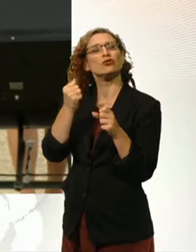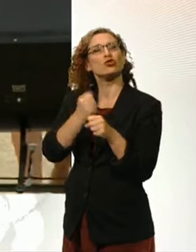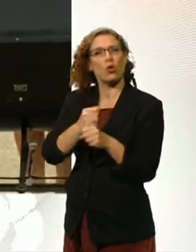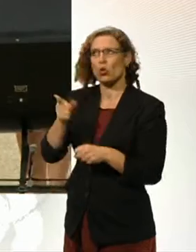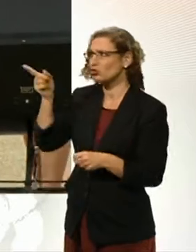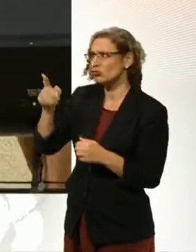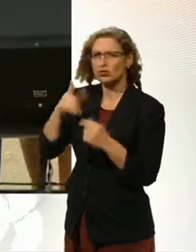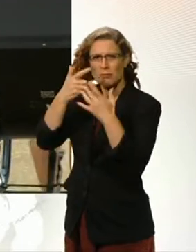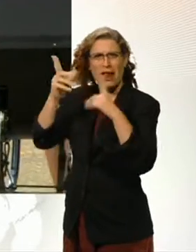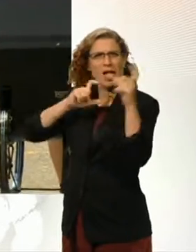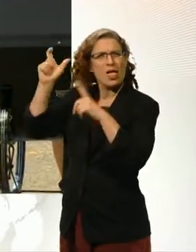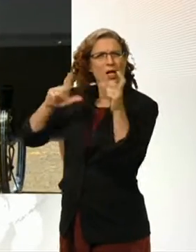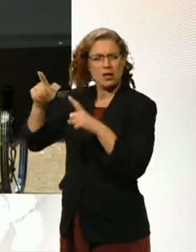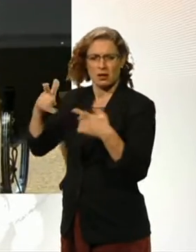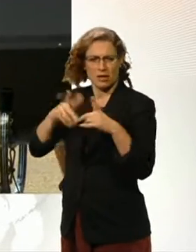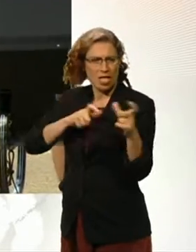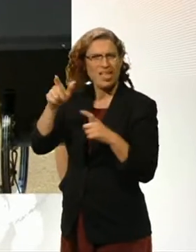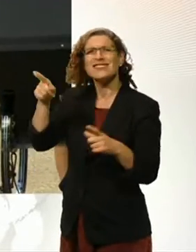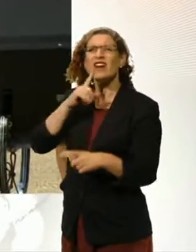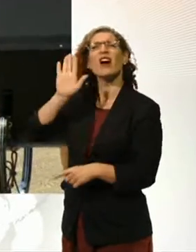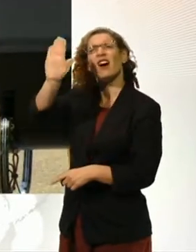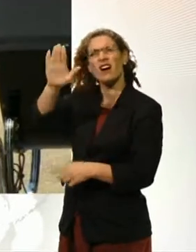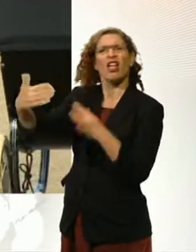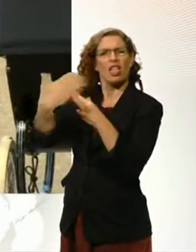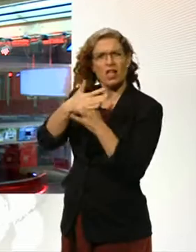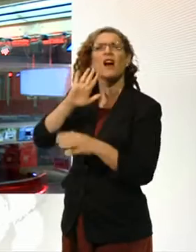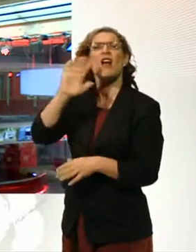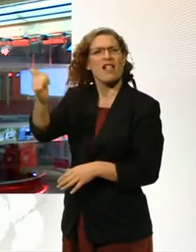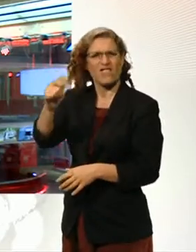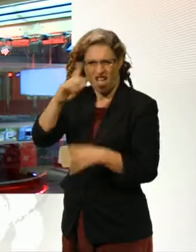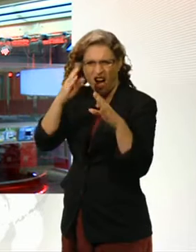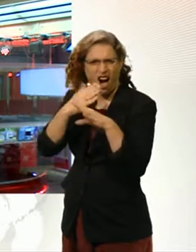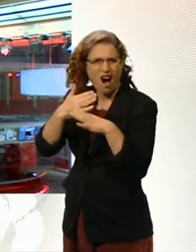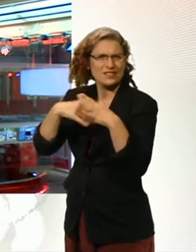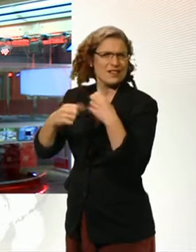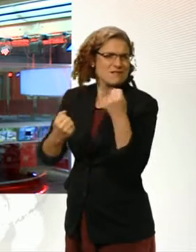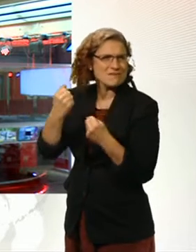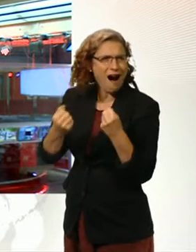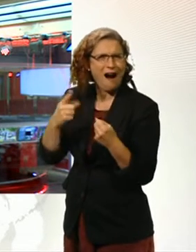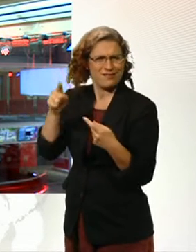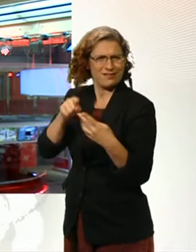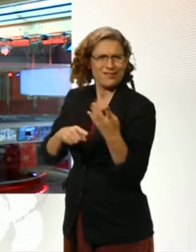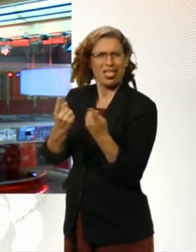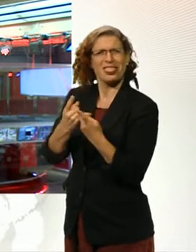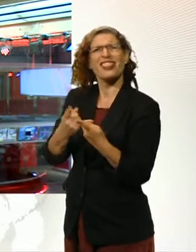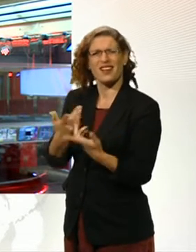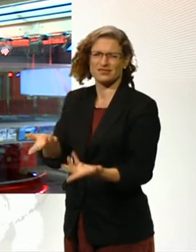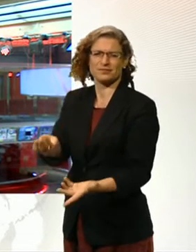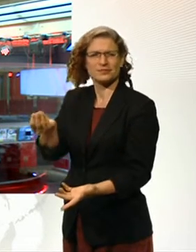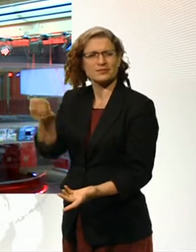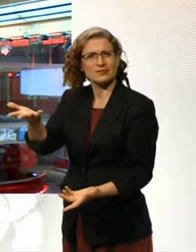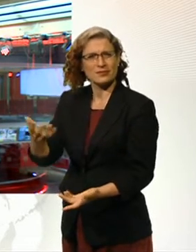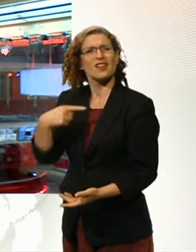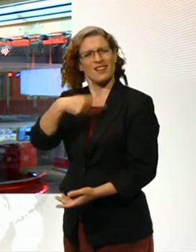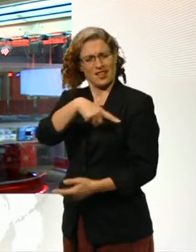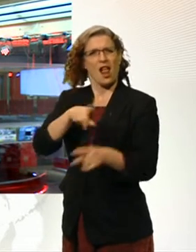Photographers are told by Kensington Palace that enough is enough. It is just completely unacceptable and I think like any other parent